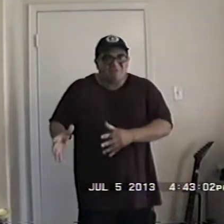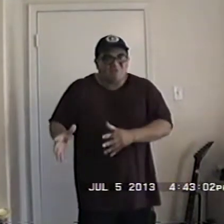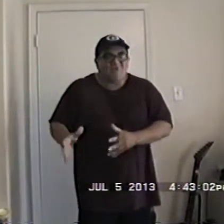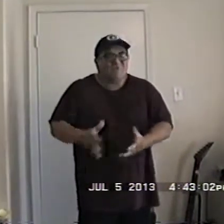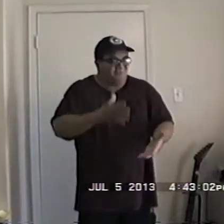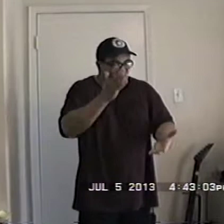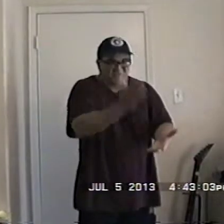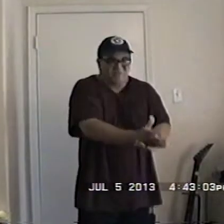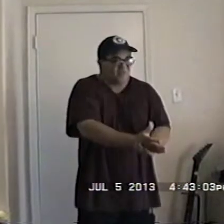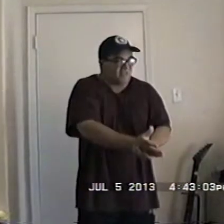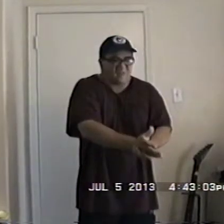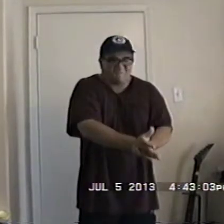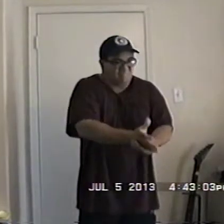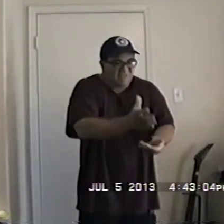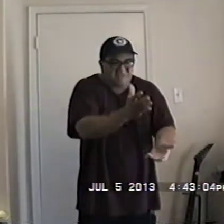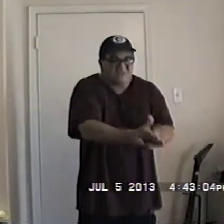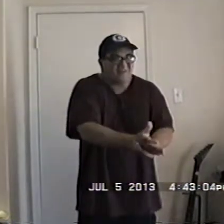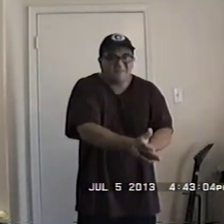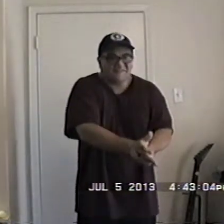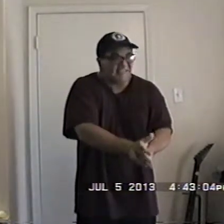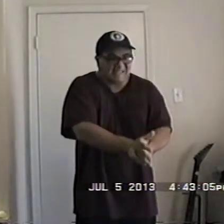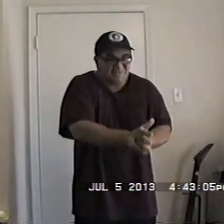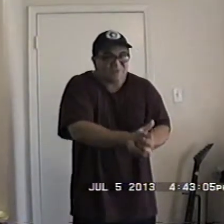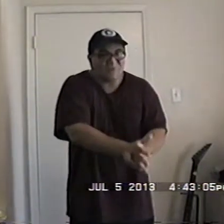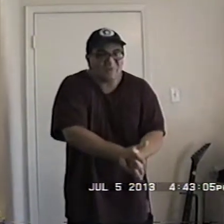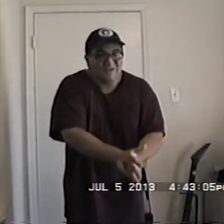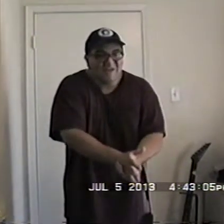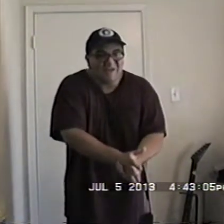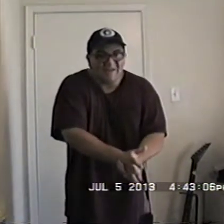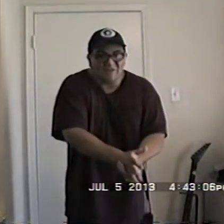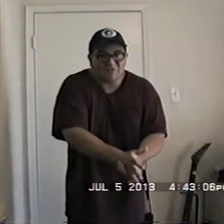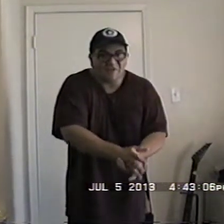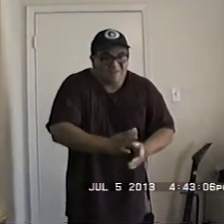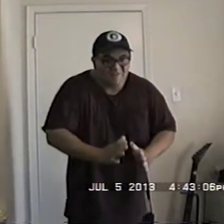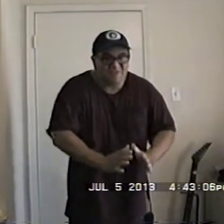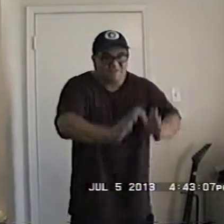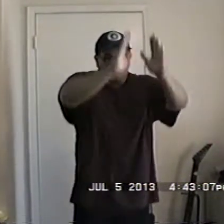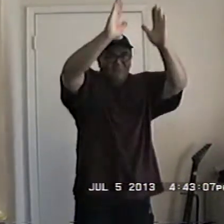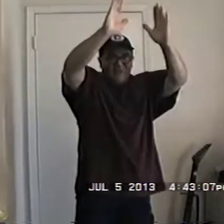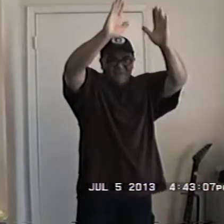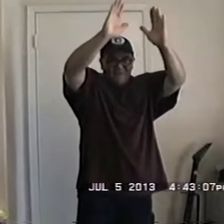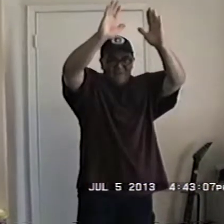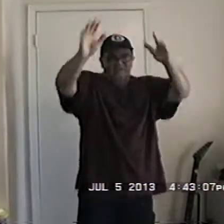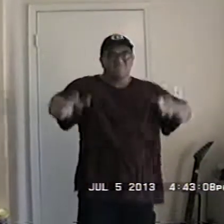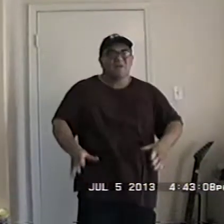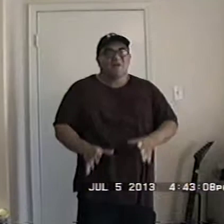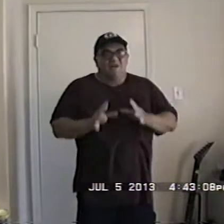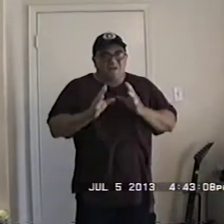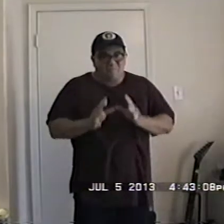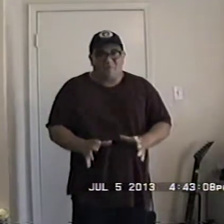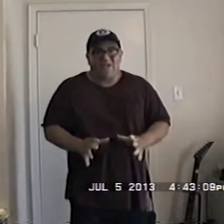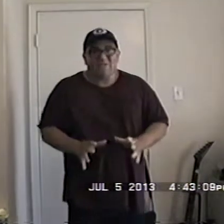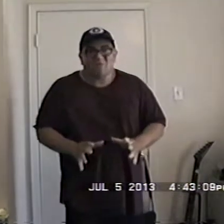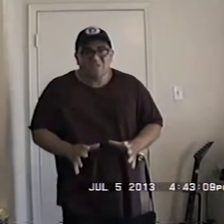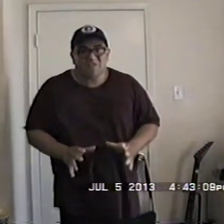in you and you're going to be in there in the door and guess what you're going to move up if for any reason